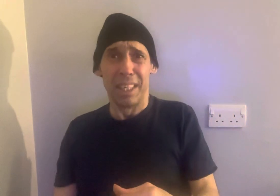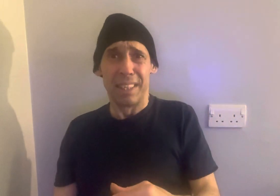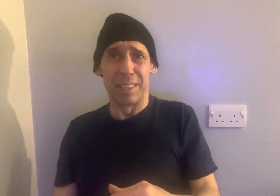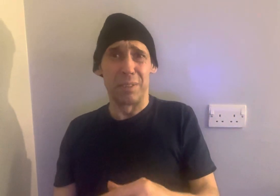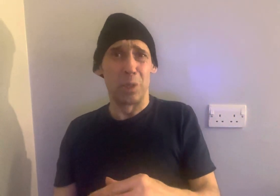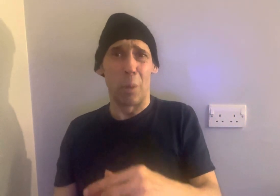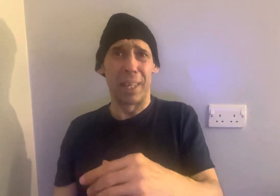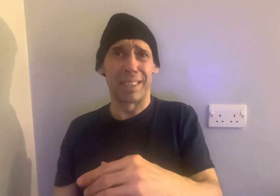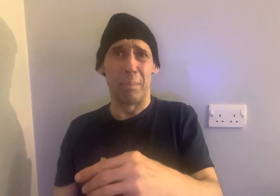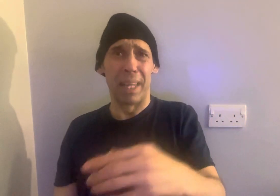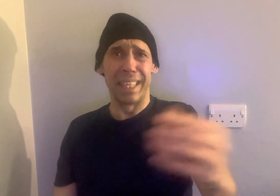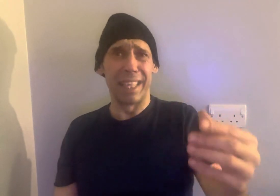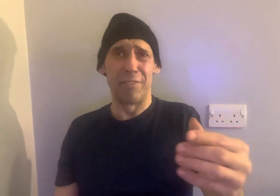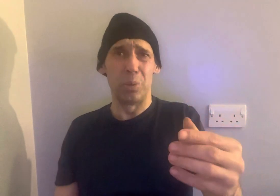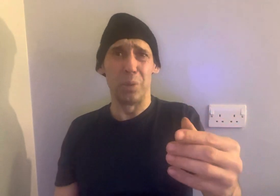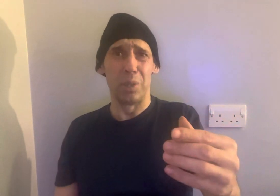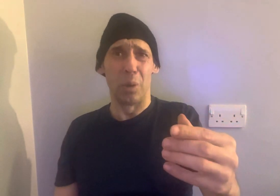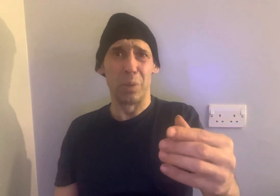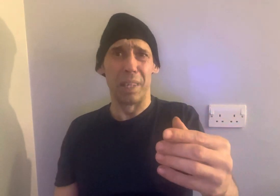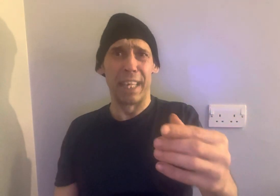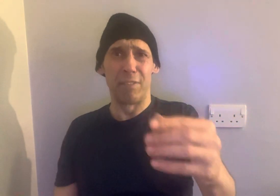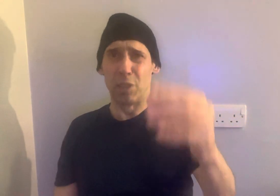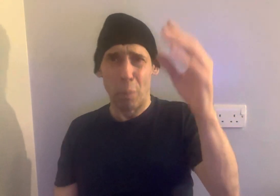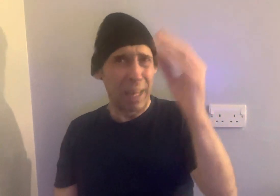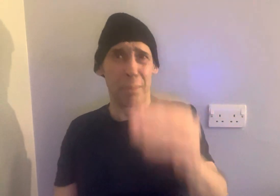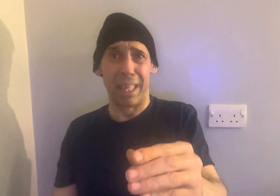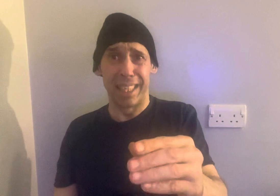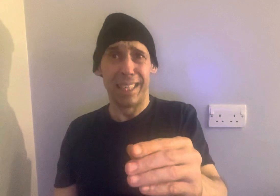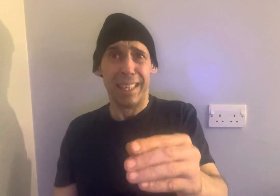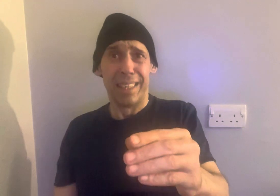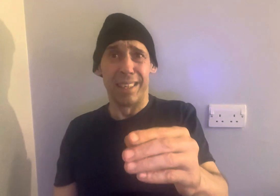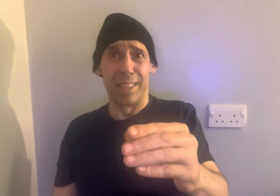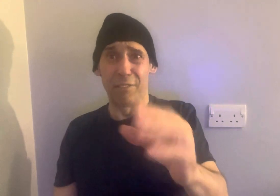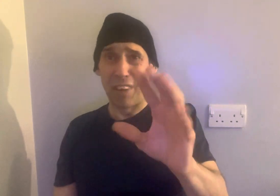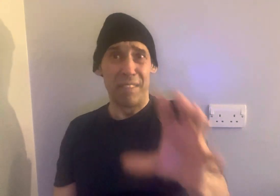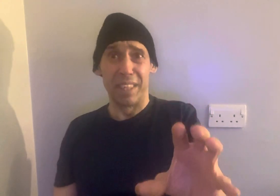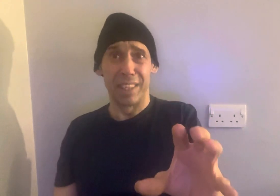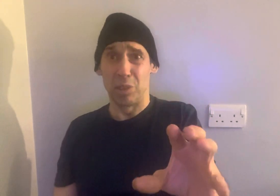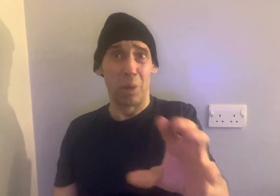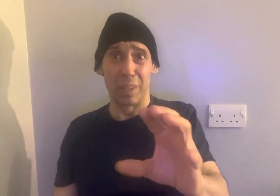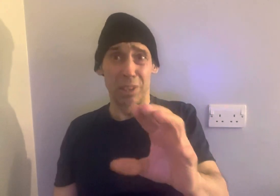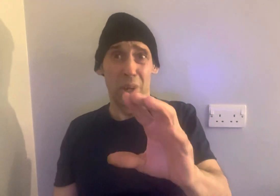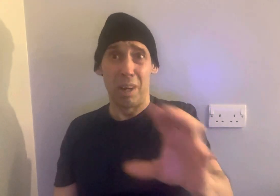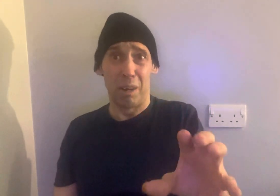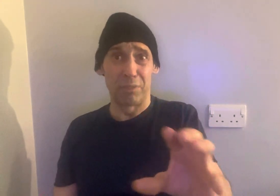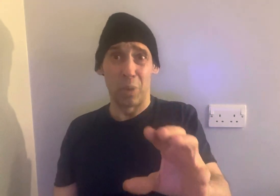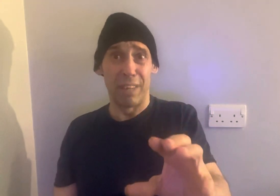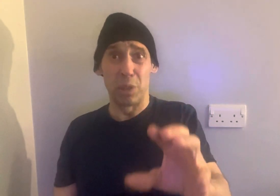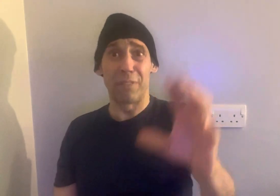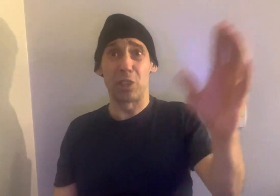you got to pay some money if you, you know, and if you don't pay the money, the five years, you don't, it's not halved or whatever. You have to